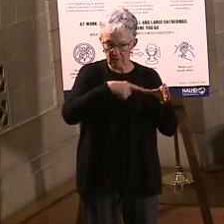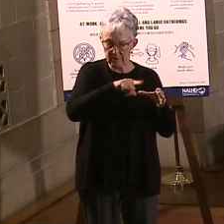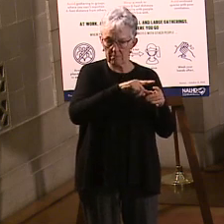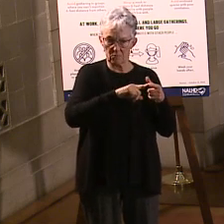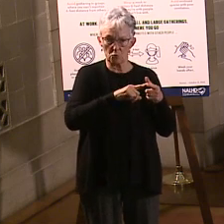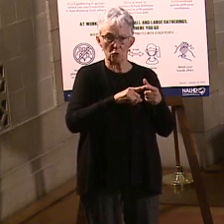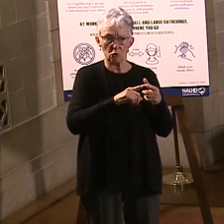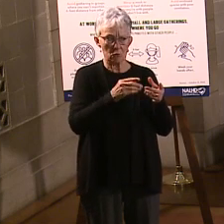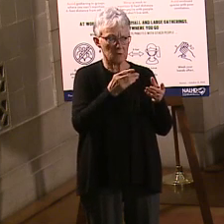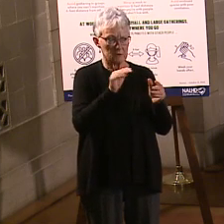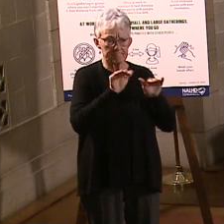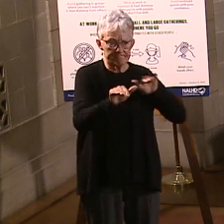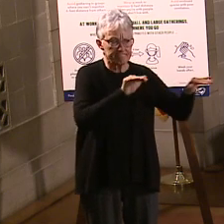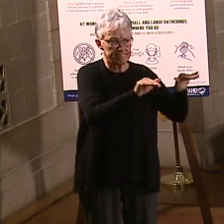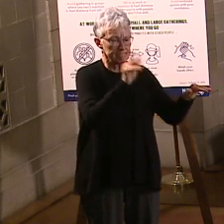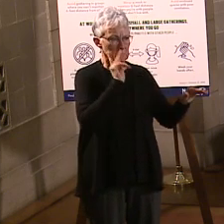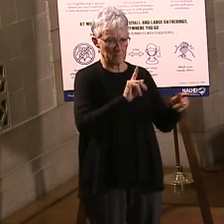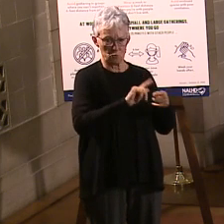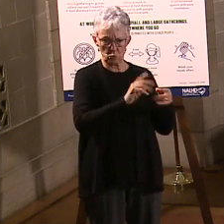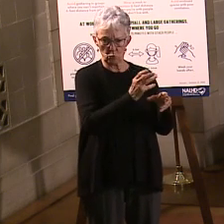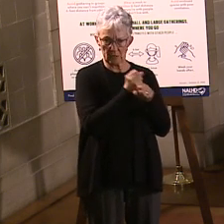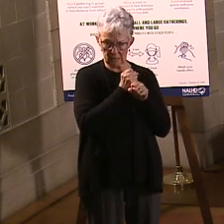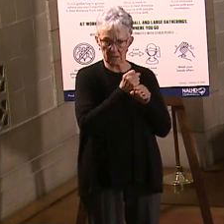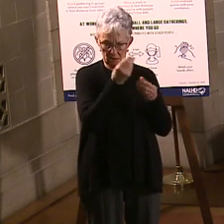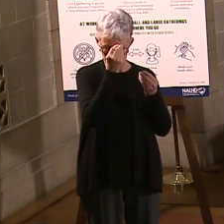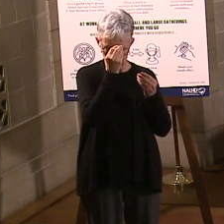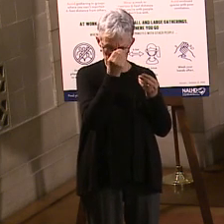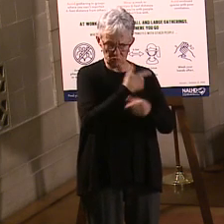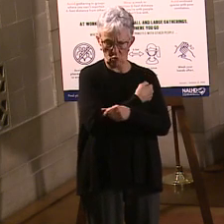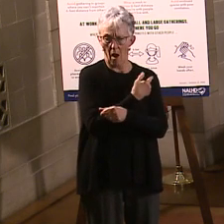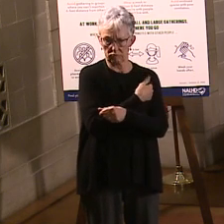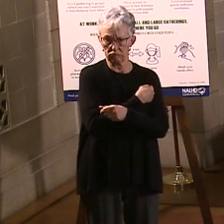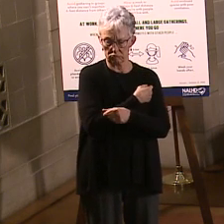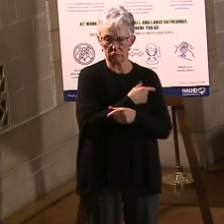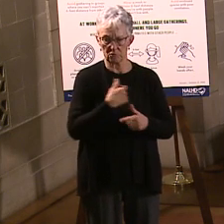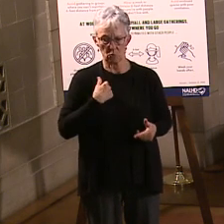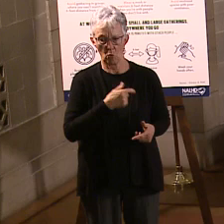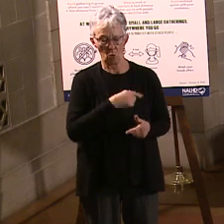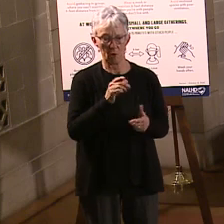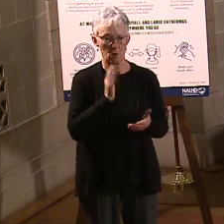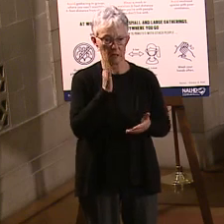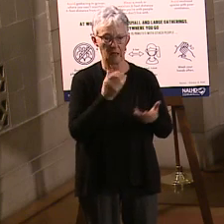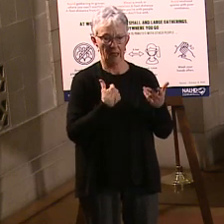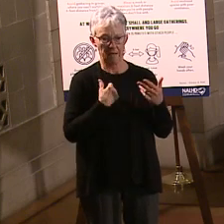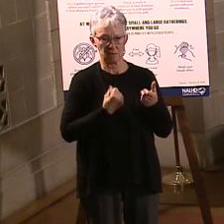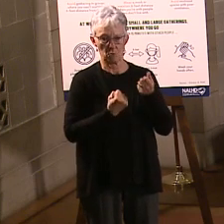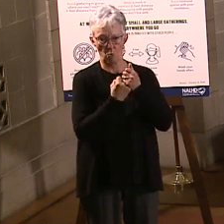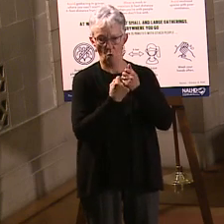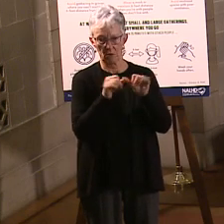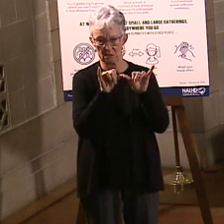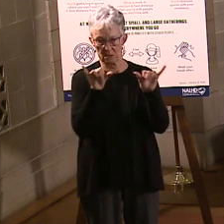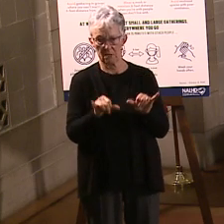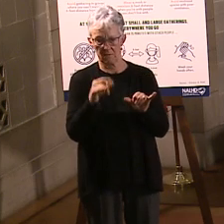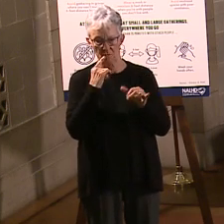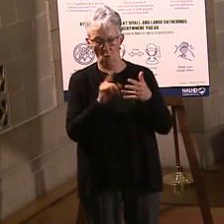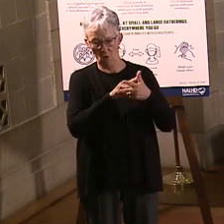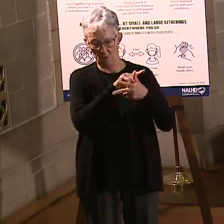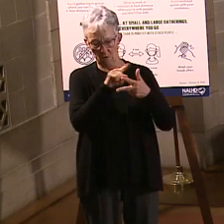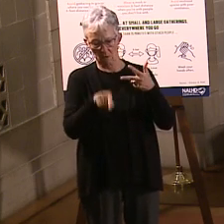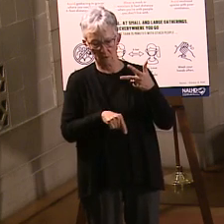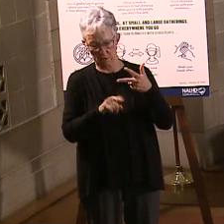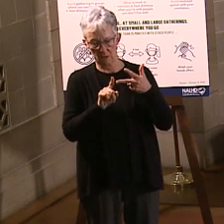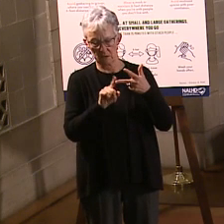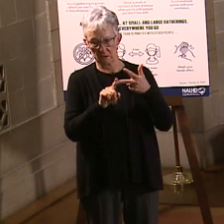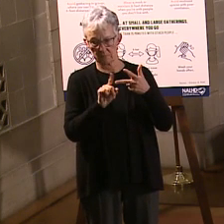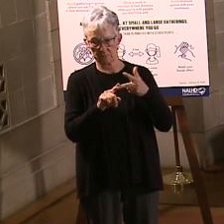really get to those folks so that they have an equal opportunity to get the vaccine. There's a few key points that I want to talk about